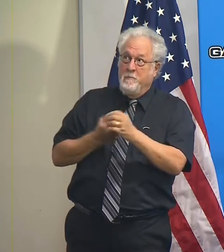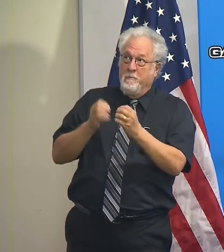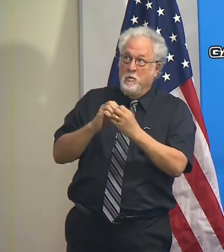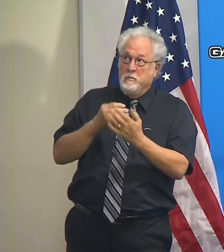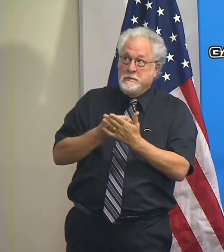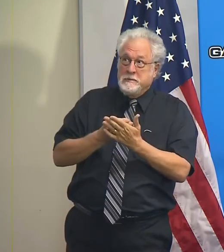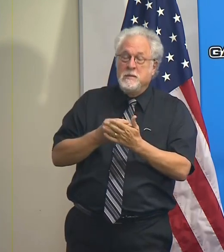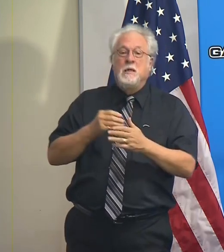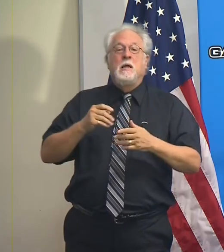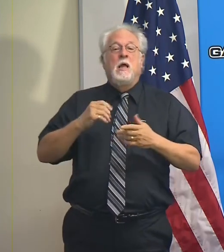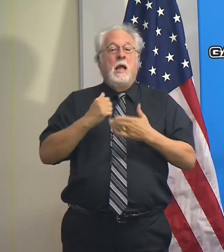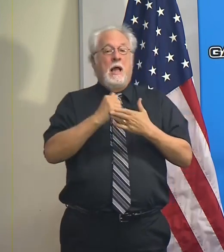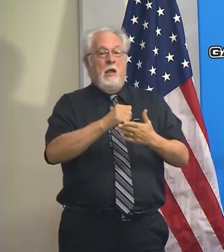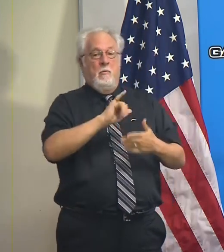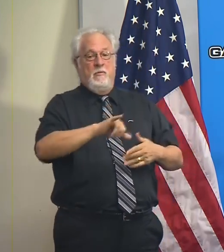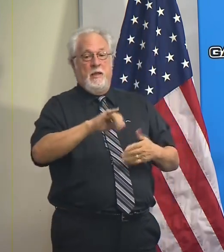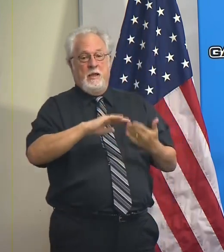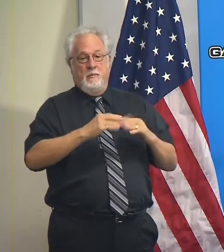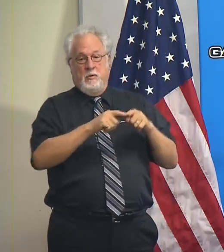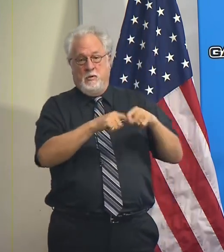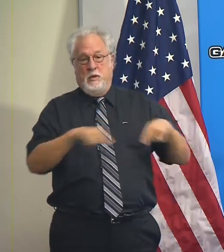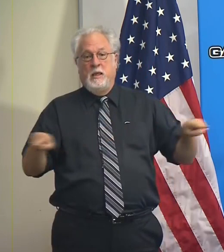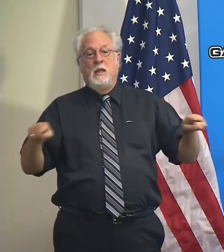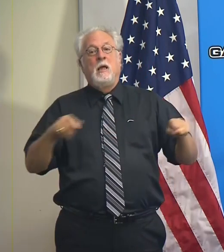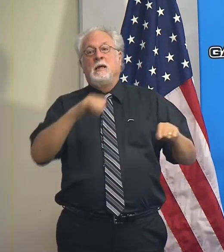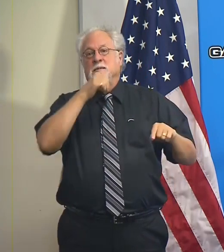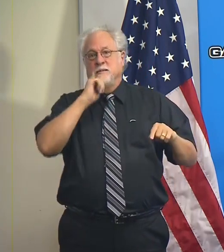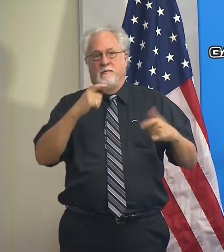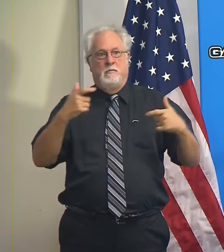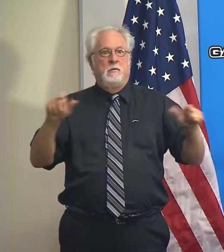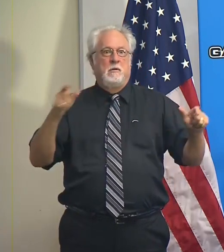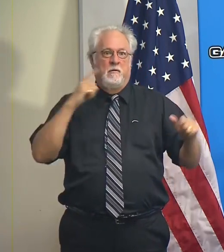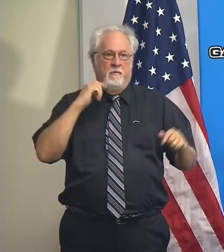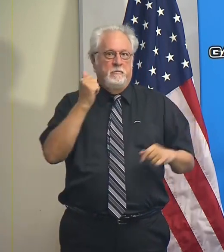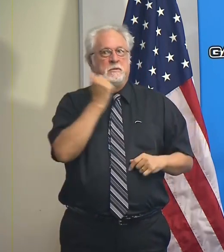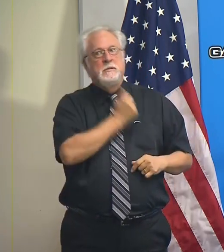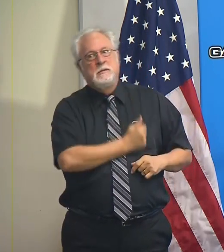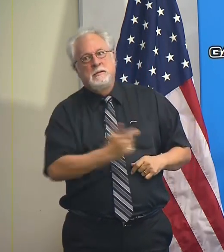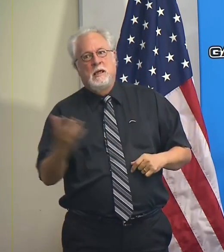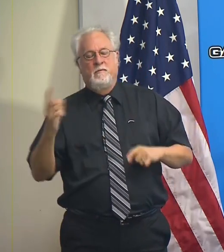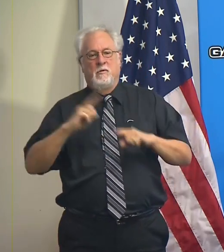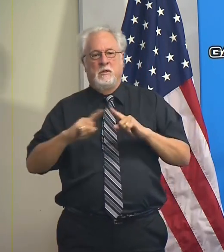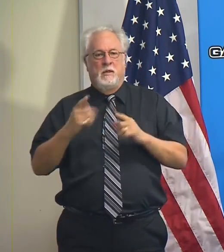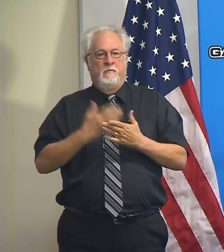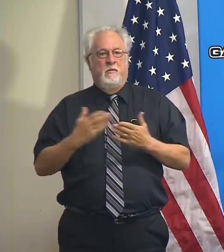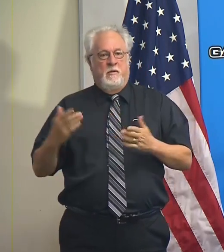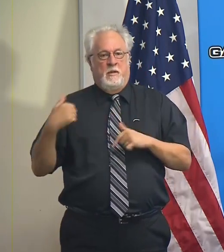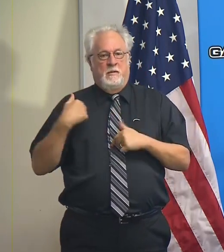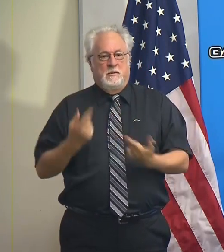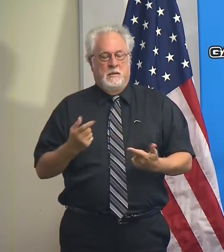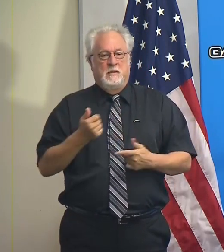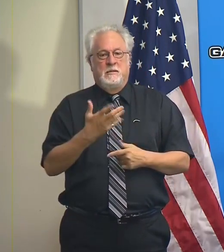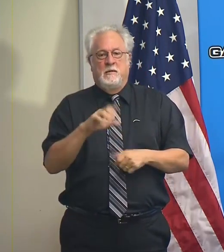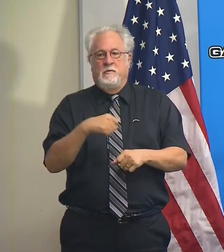to help that community, which has suffered greatly from a number of different things over the last couple of years.